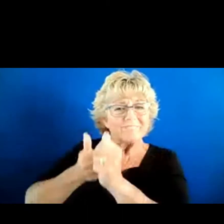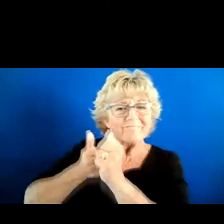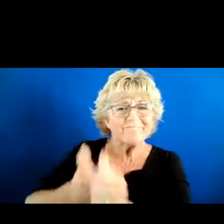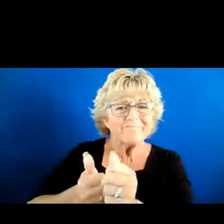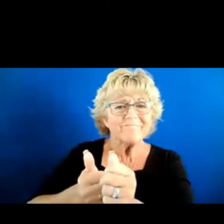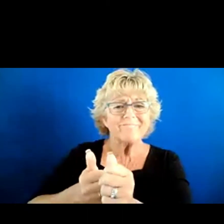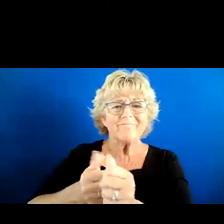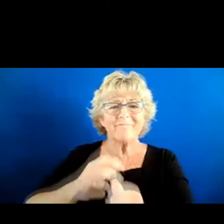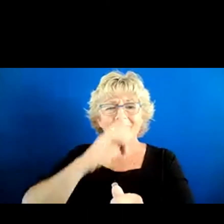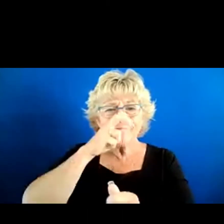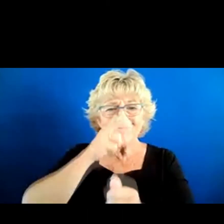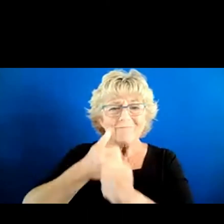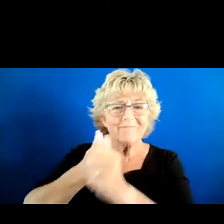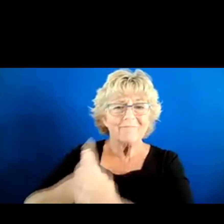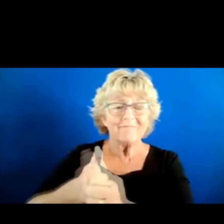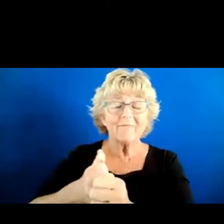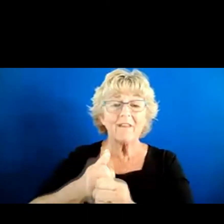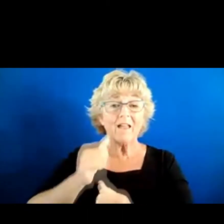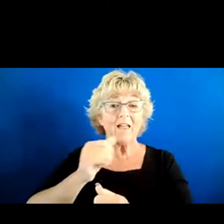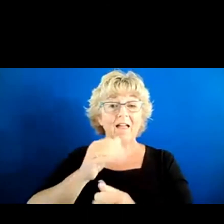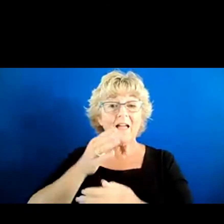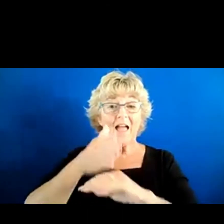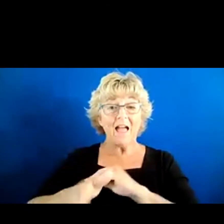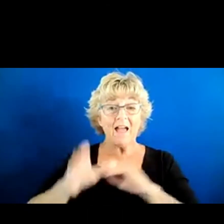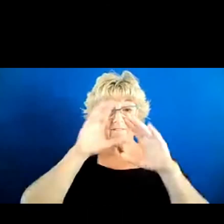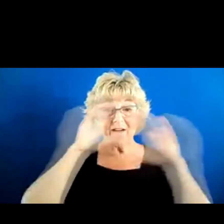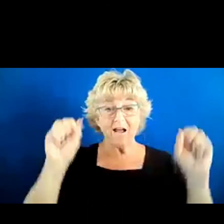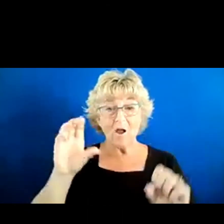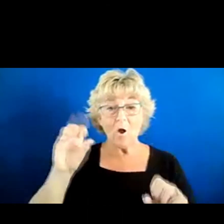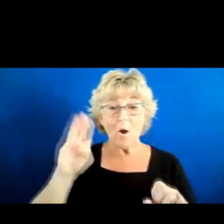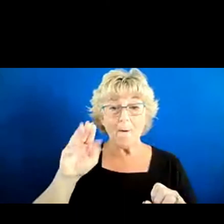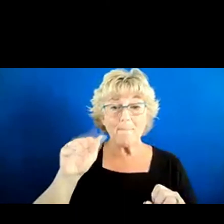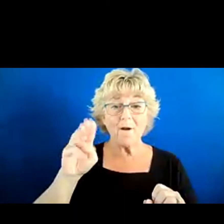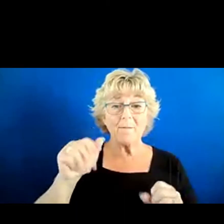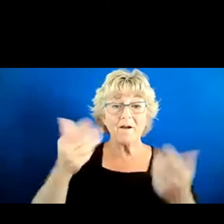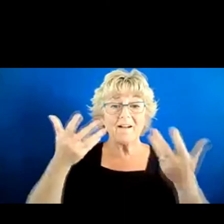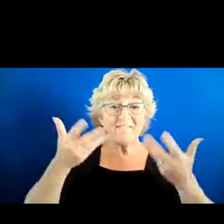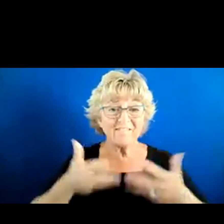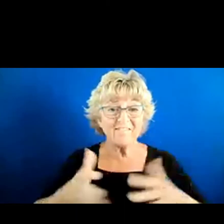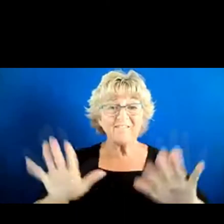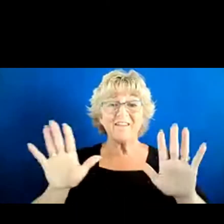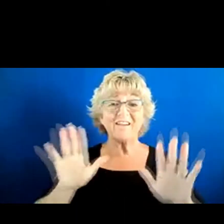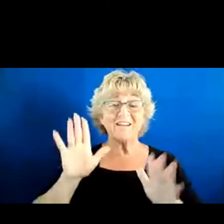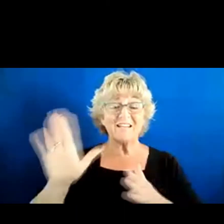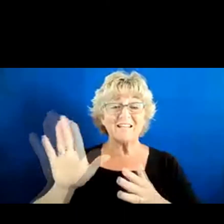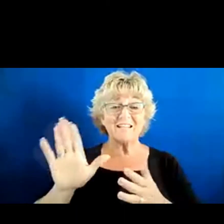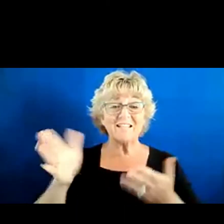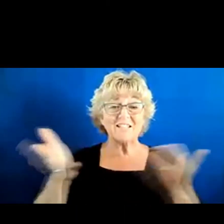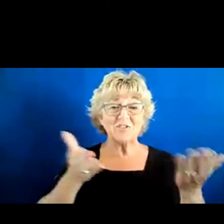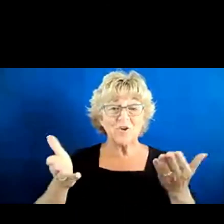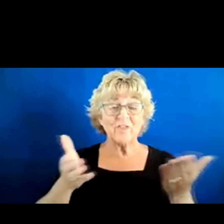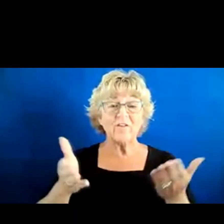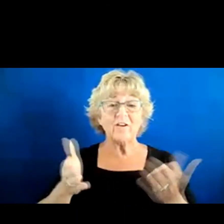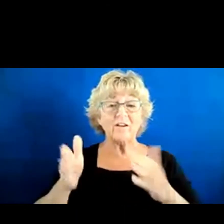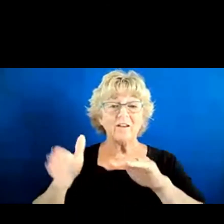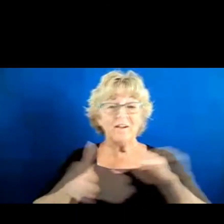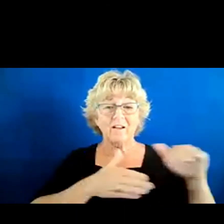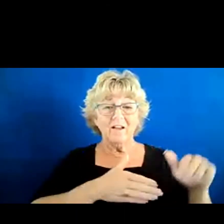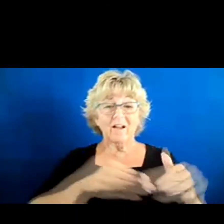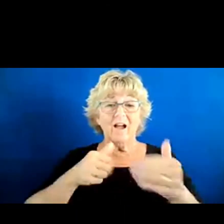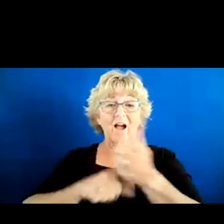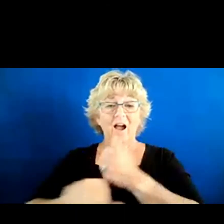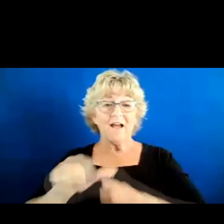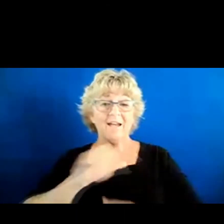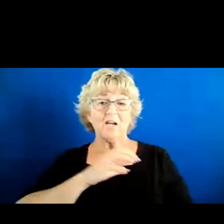the federal government. So, at the end of the Obama administration, the Equal Employment Opportunity Commission, specifically under the leadership of